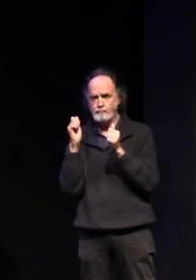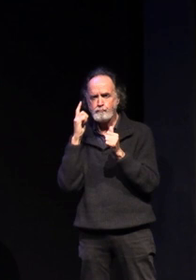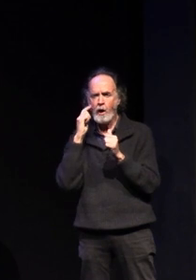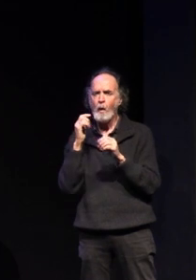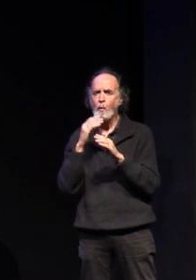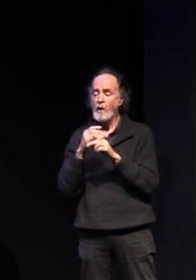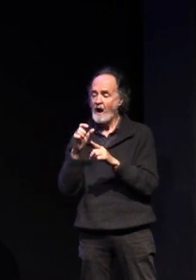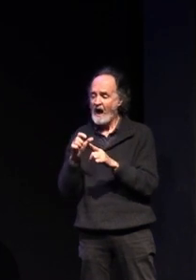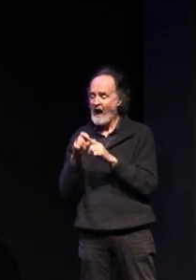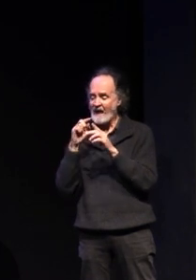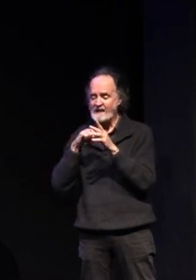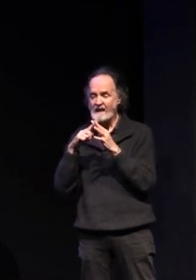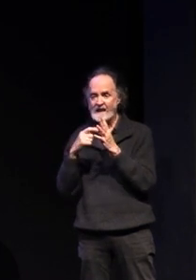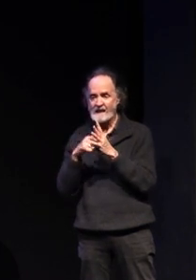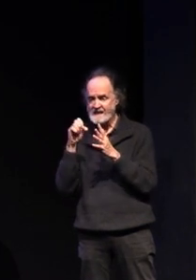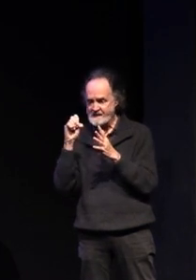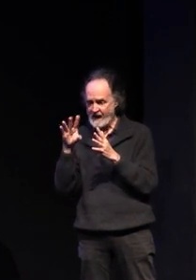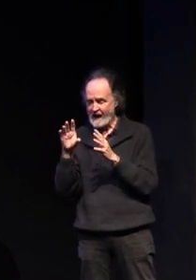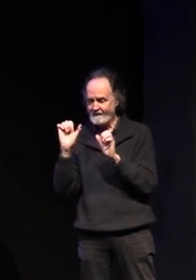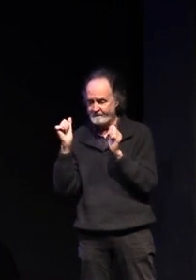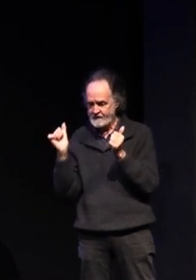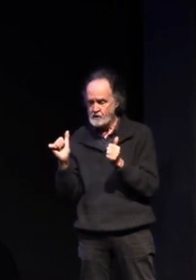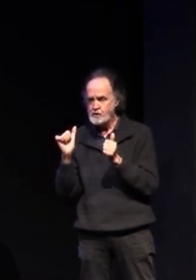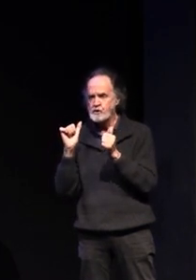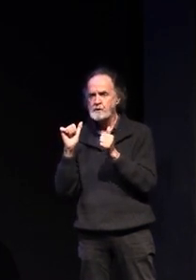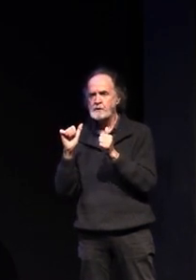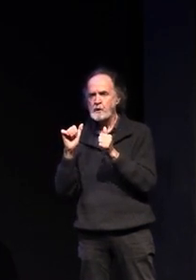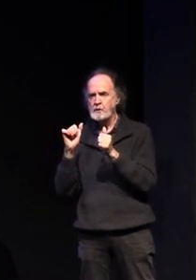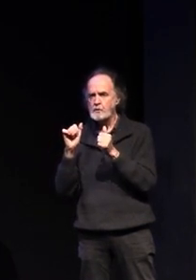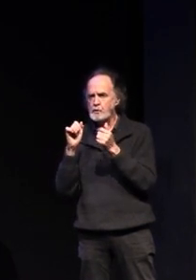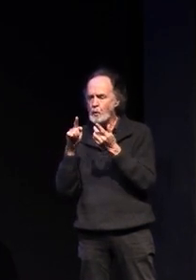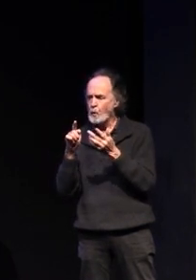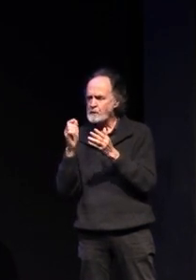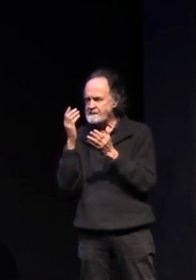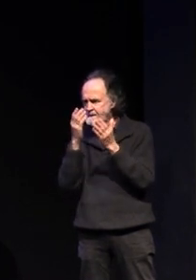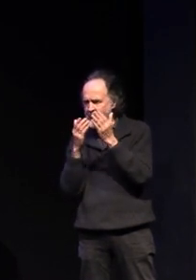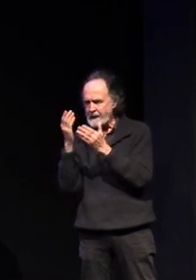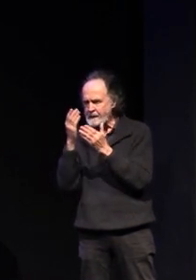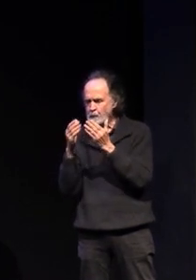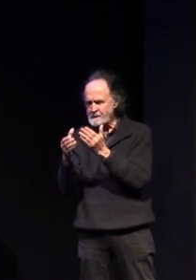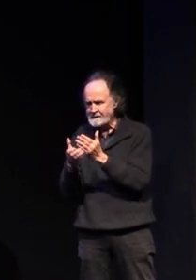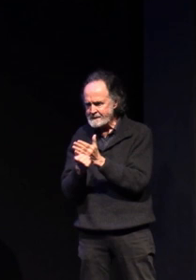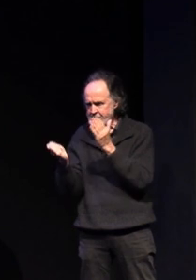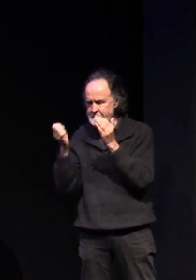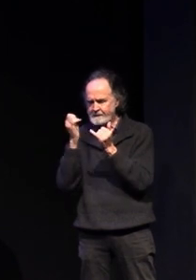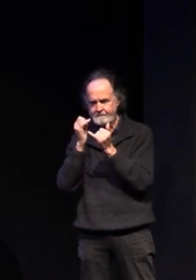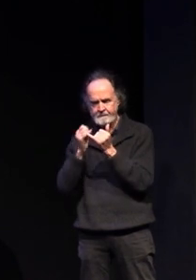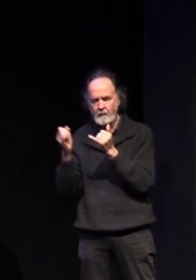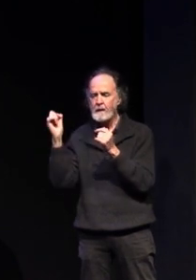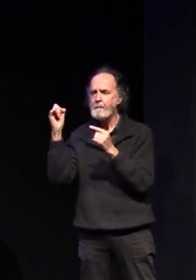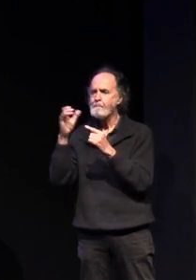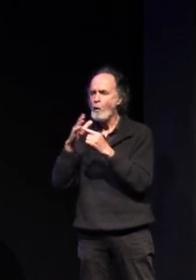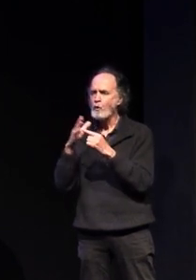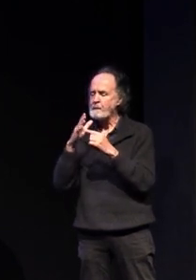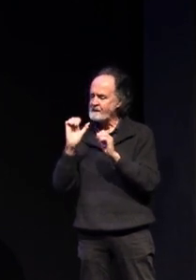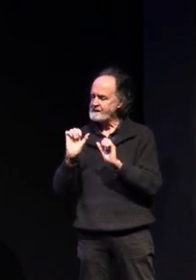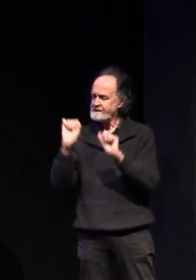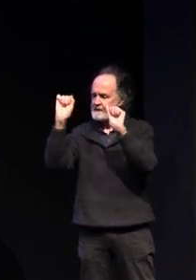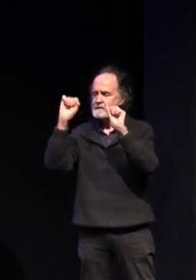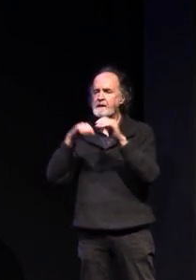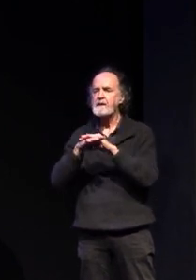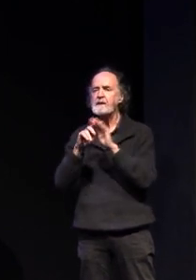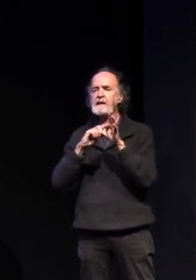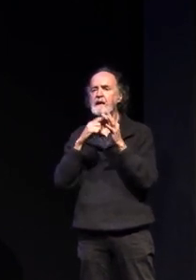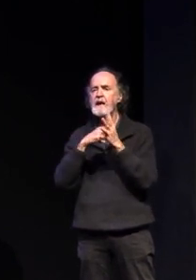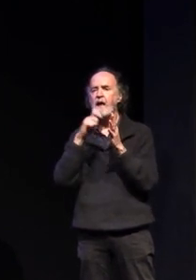the things you're learning the habits you're developing around your study and revision are critical for a successful year 11 and